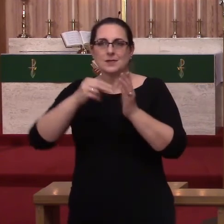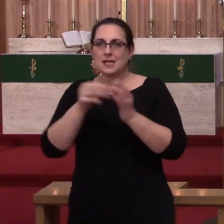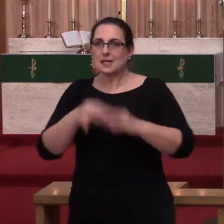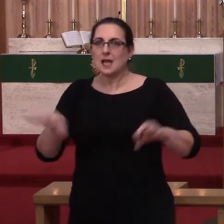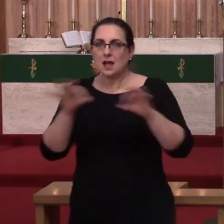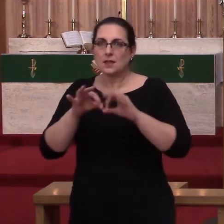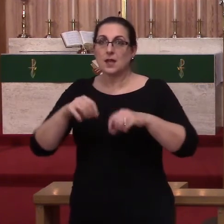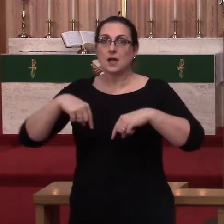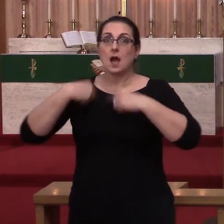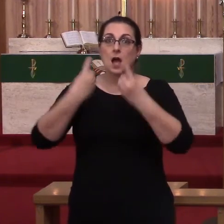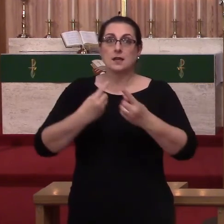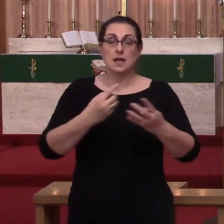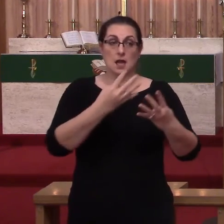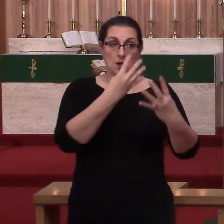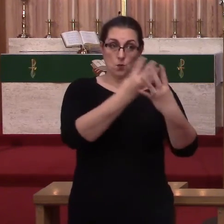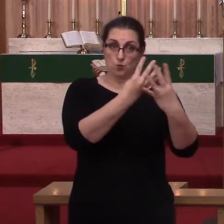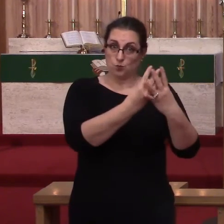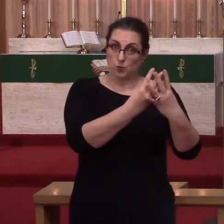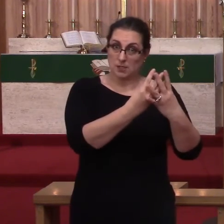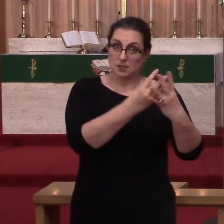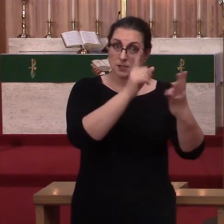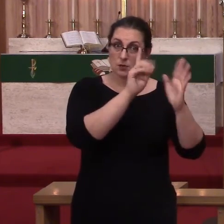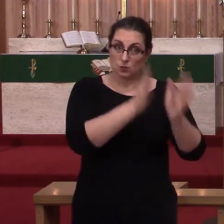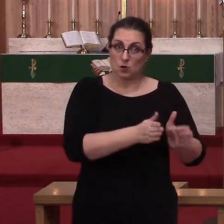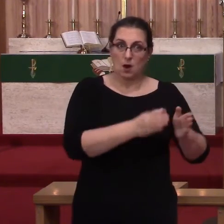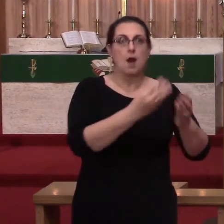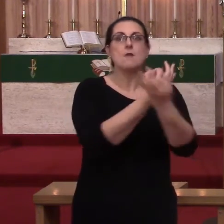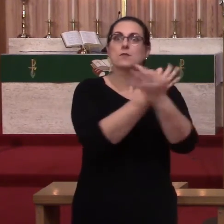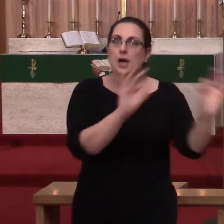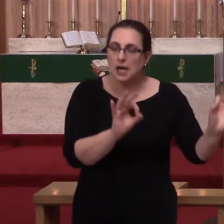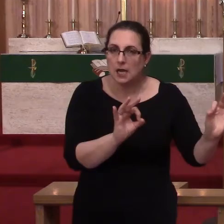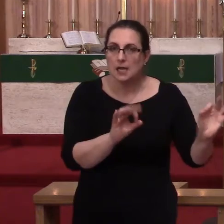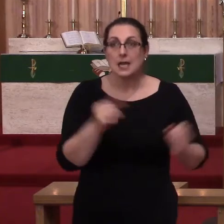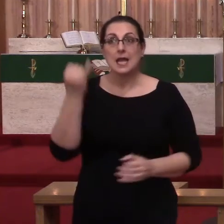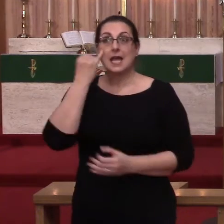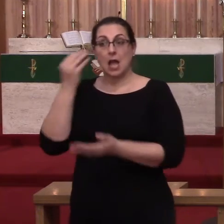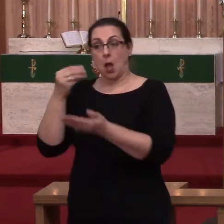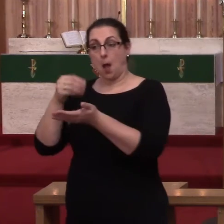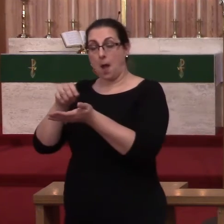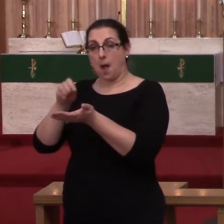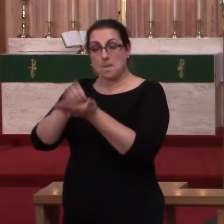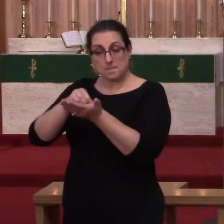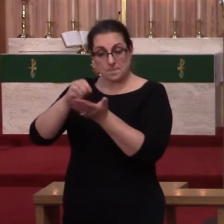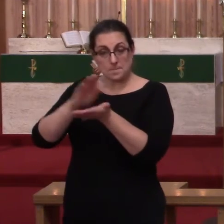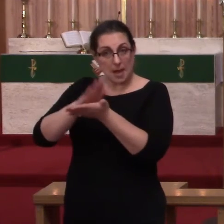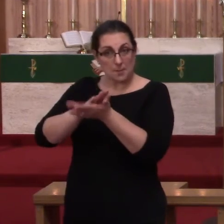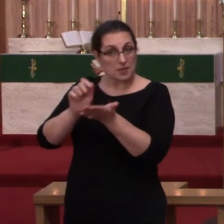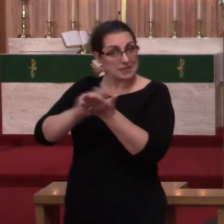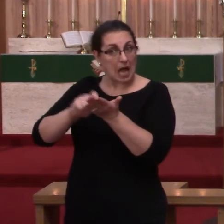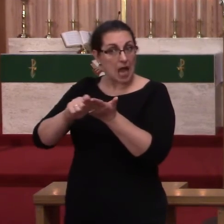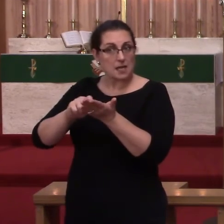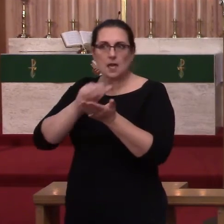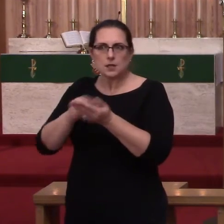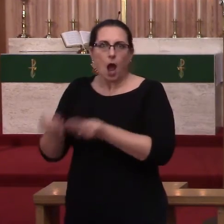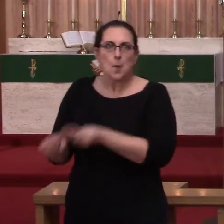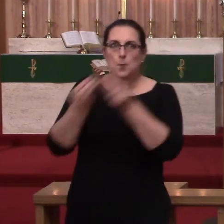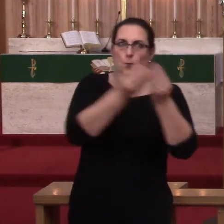is released. If the paper is signed and then never delivered and no one tells the warden, then the inmate is never